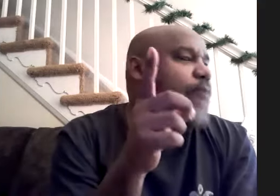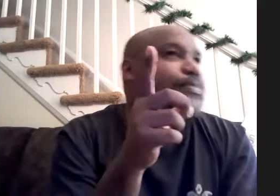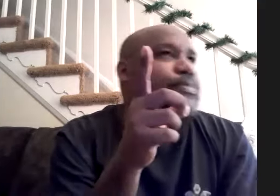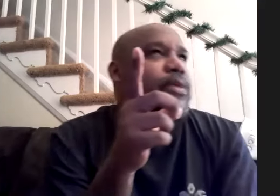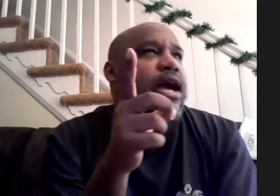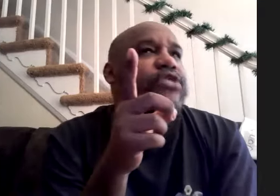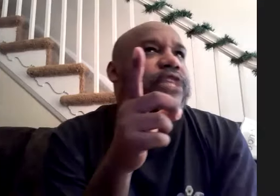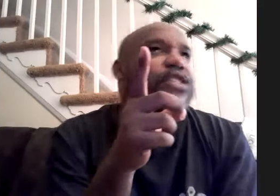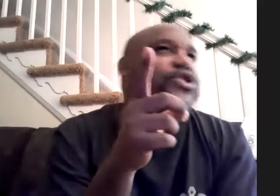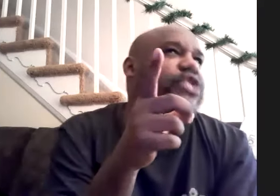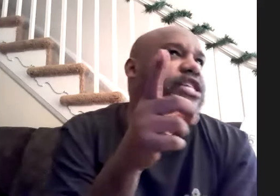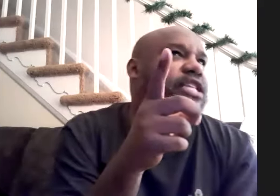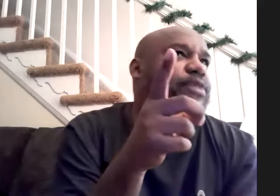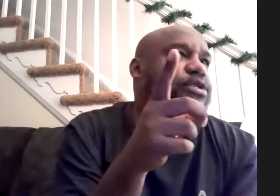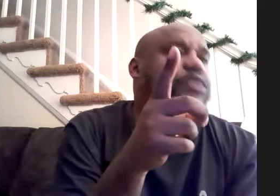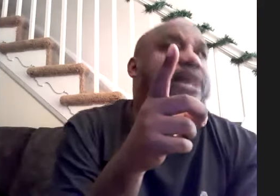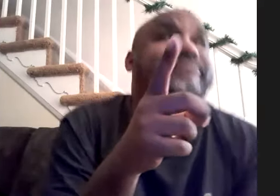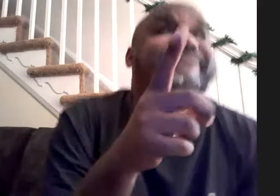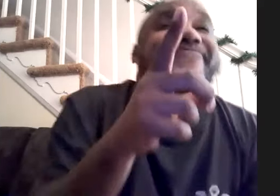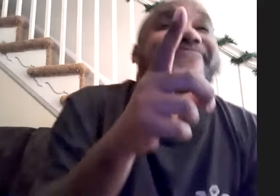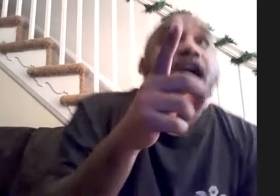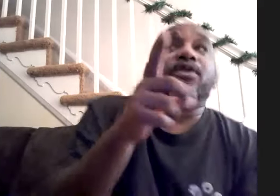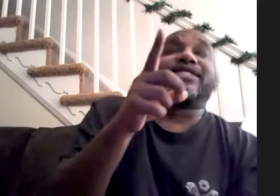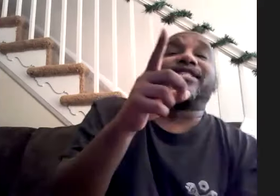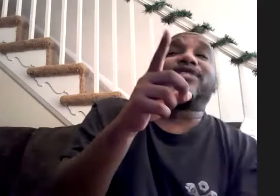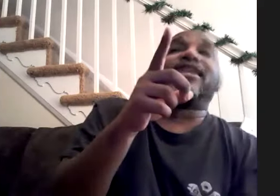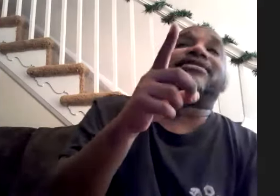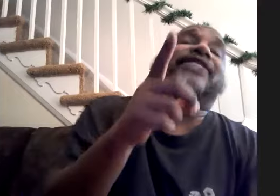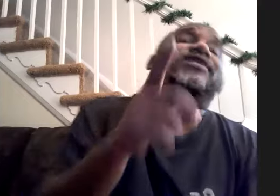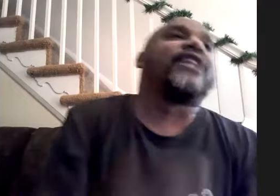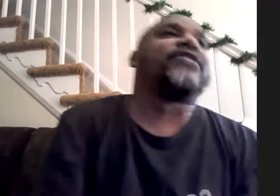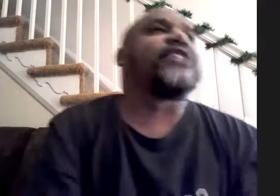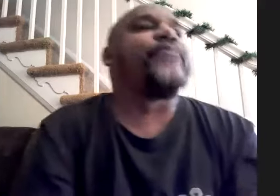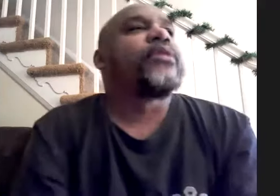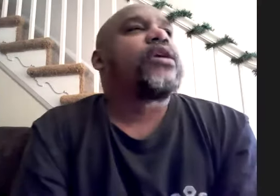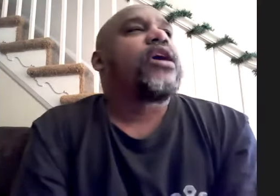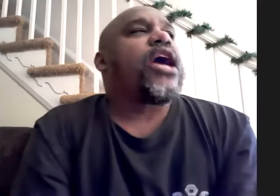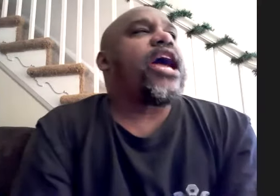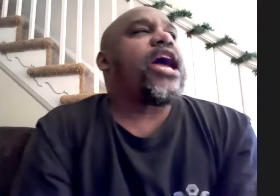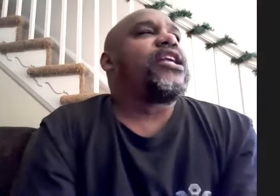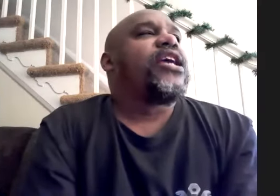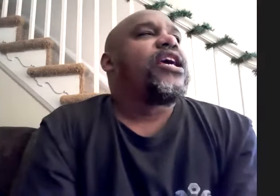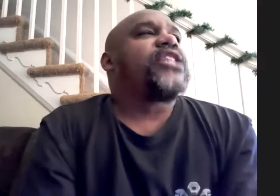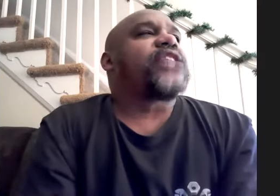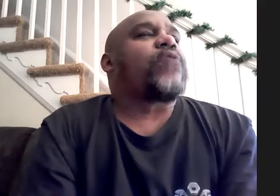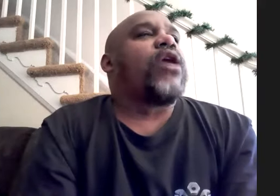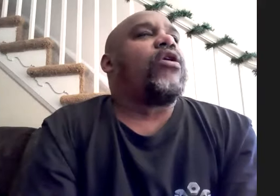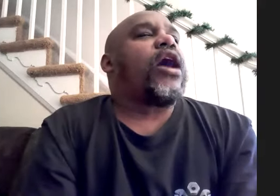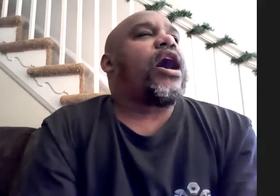i was living in georgia at the time this was about i want to say 2009 2010 and he's like well i